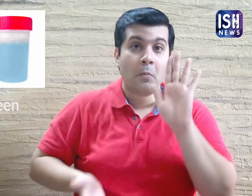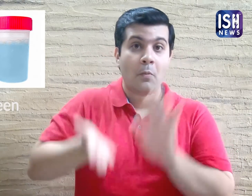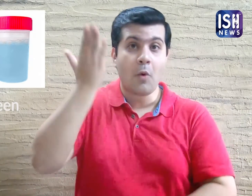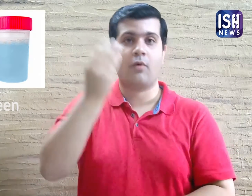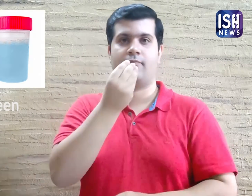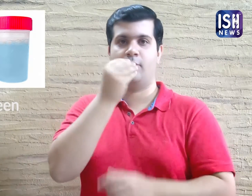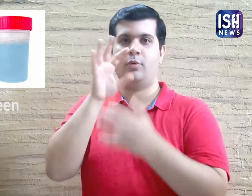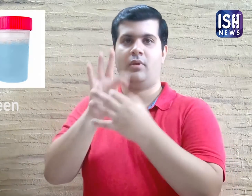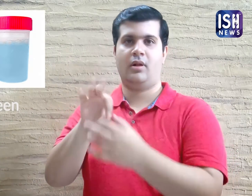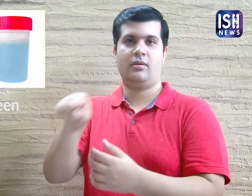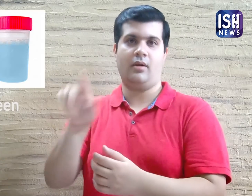18.